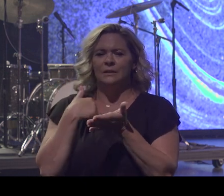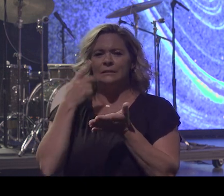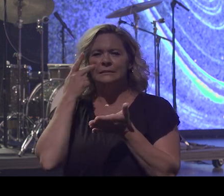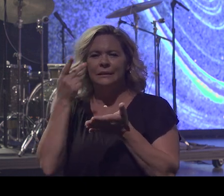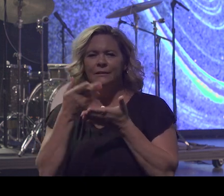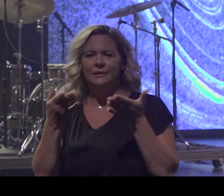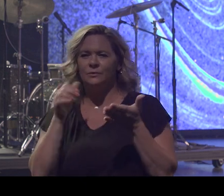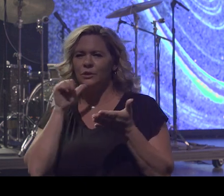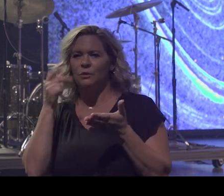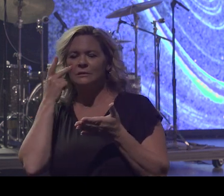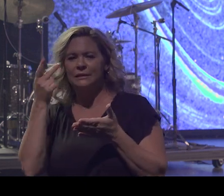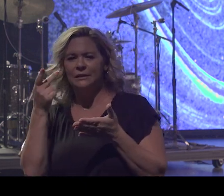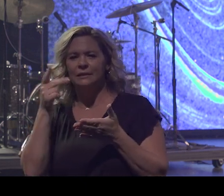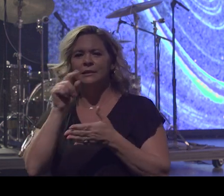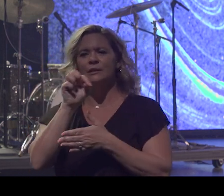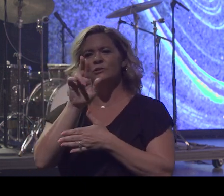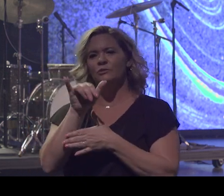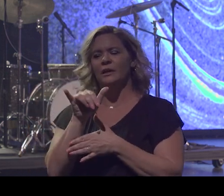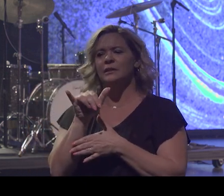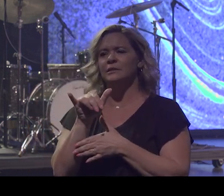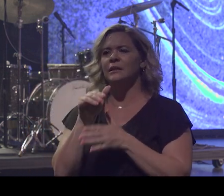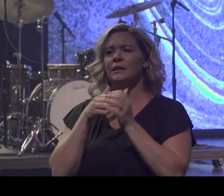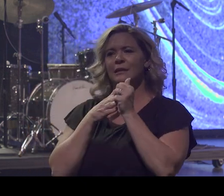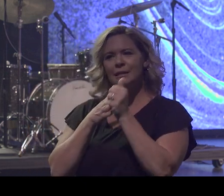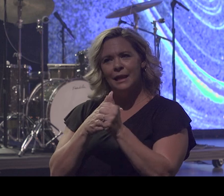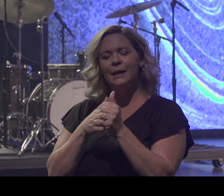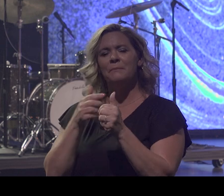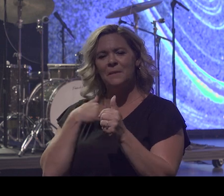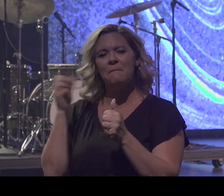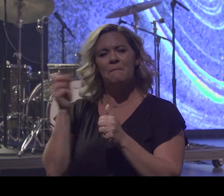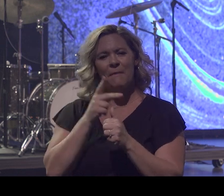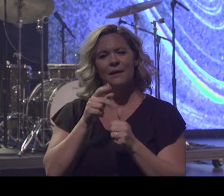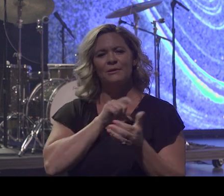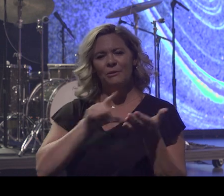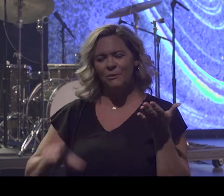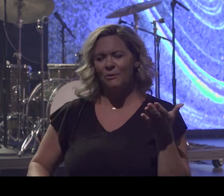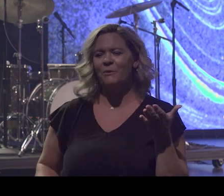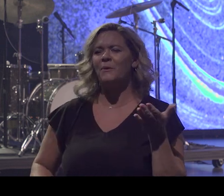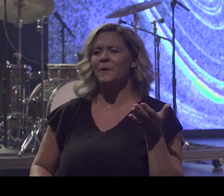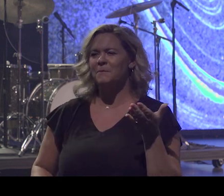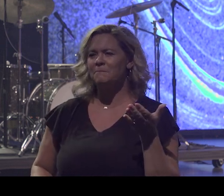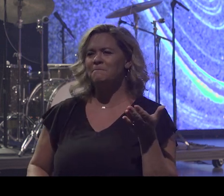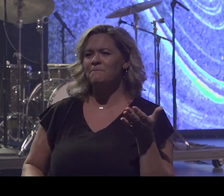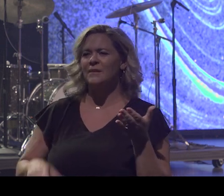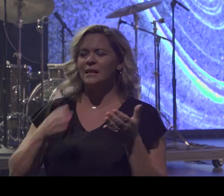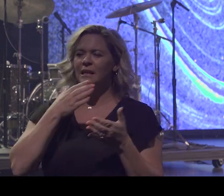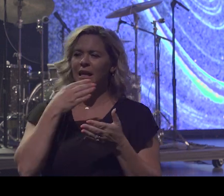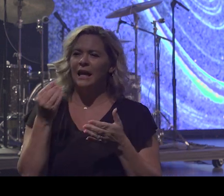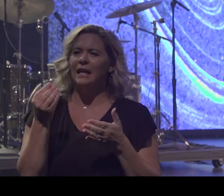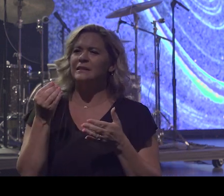And Tracy ended up leading me back to the Lord. And I would go on this journey of coming back to the Lord. And it didn't happen overnight.